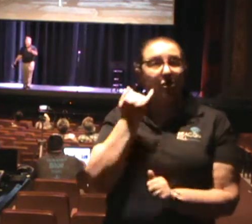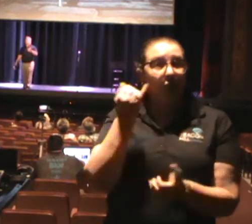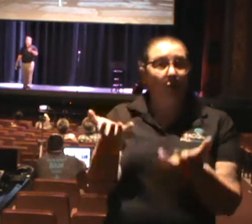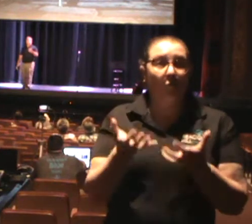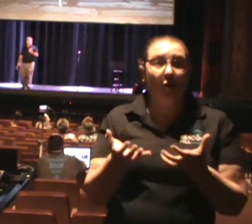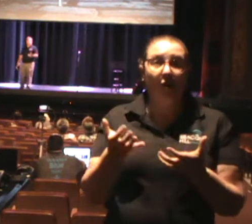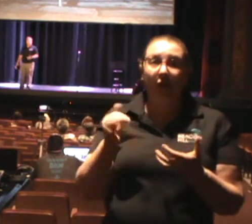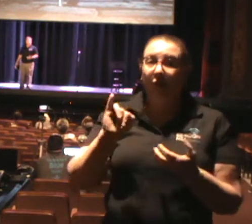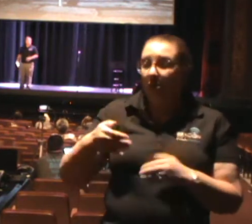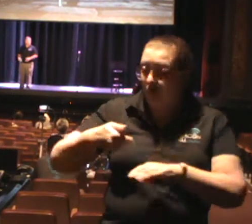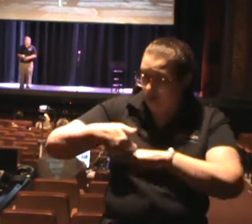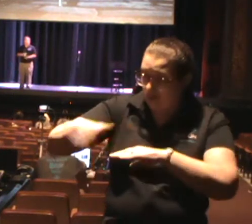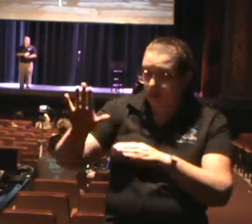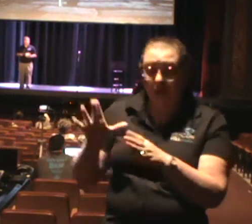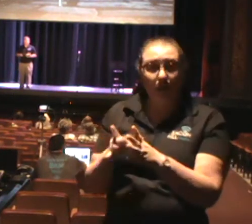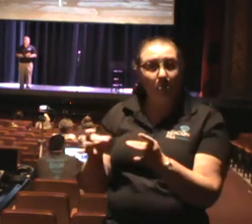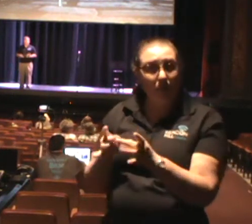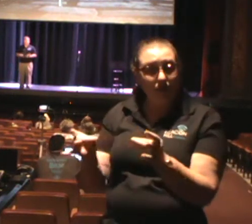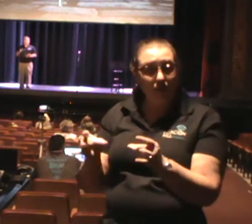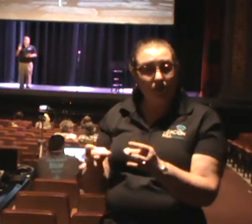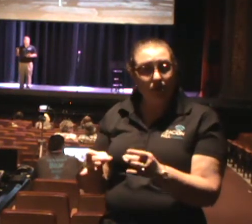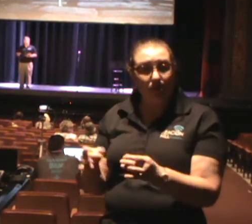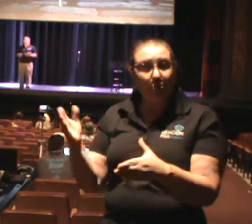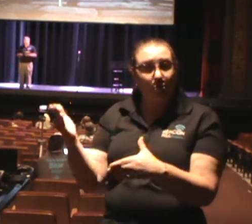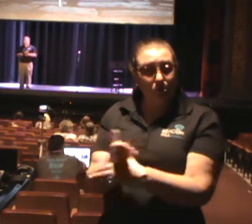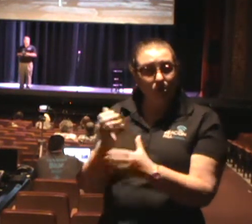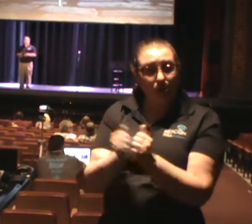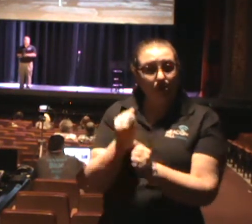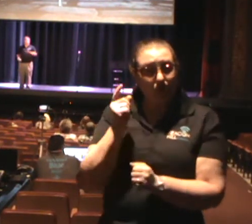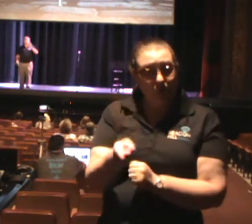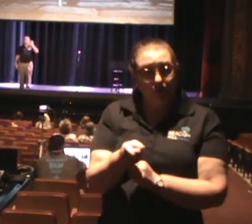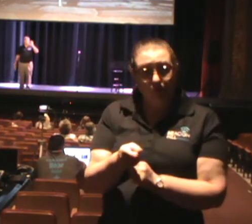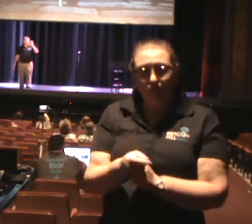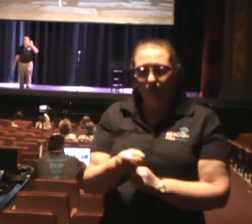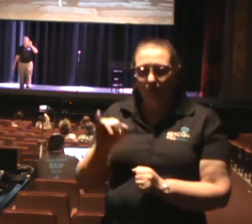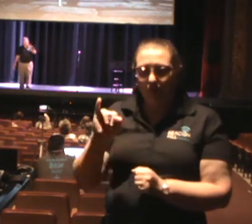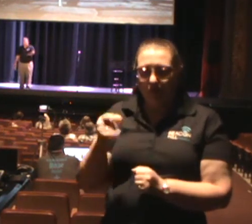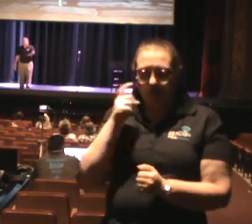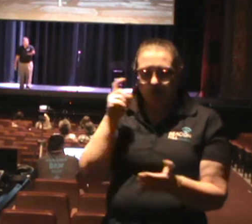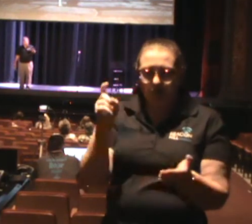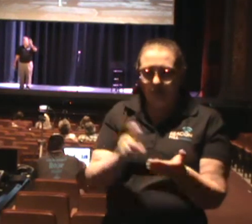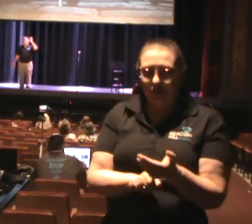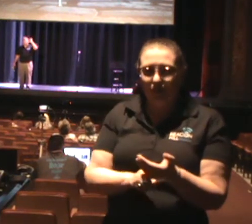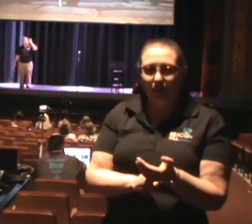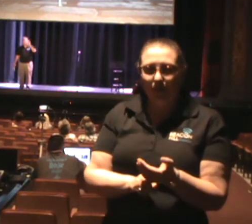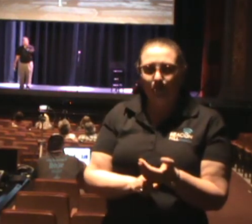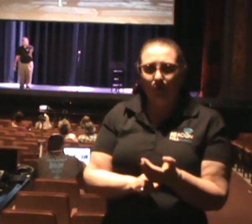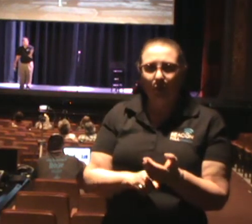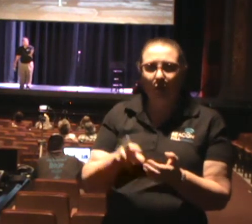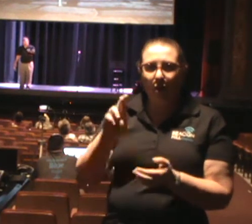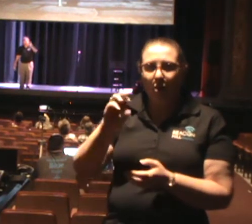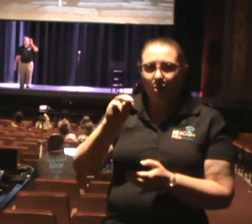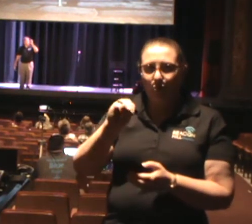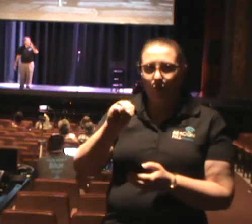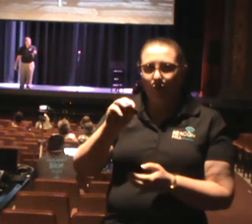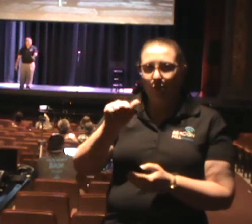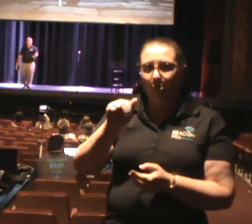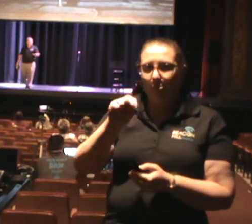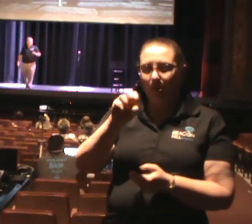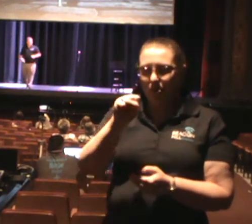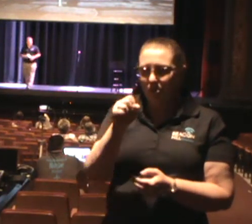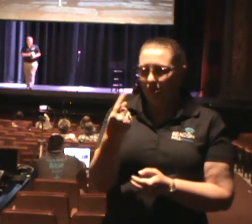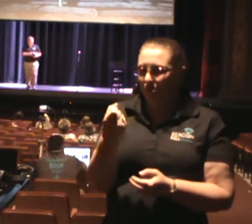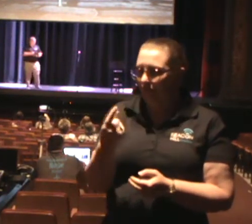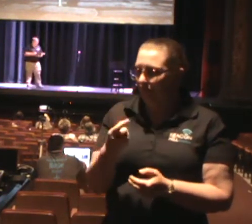all you have to do is send us a message and we will get one out to you. But I just noticed that I put Romans 11 on what y'all have. And it's Romans